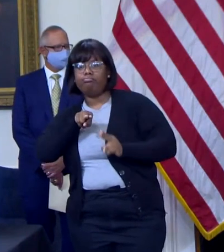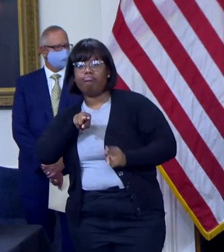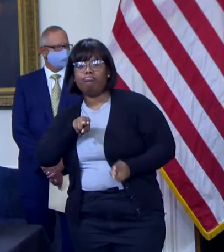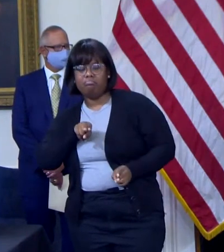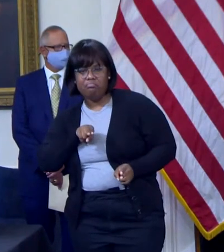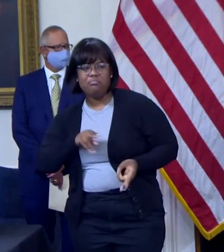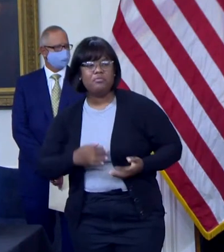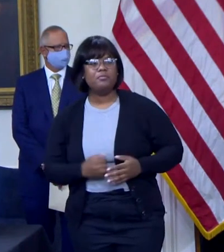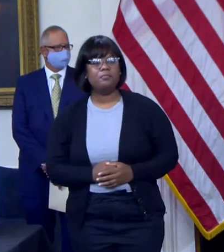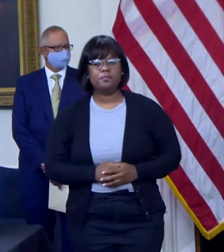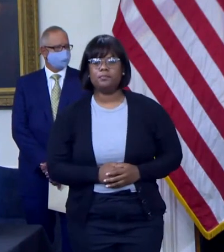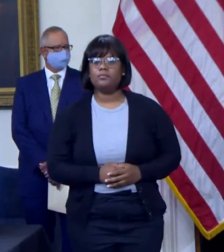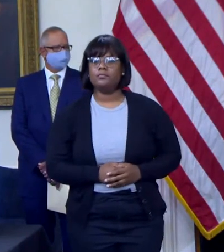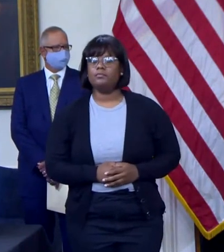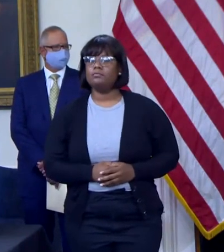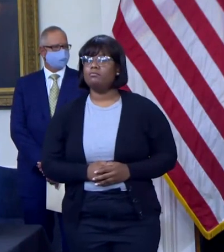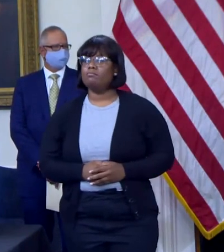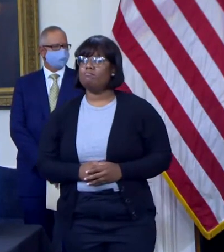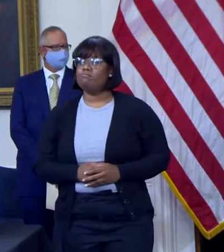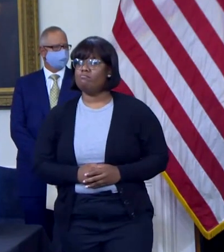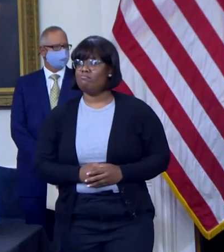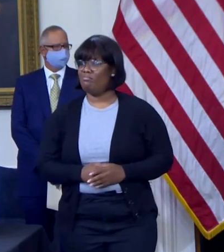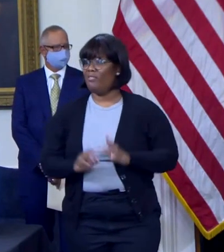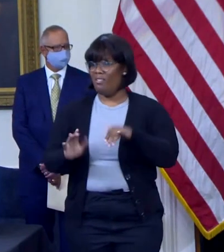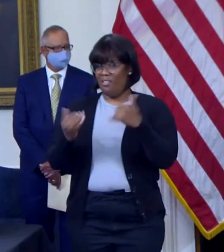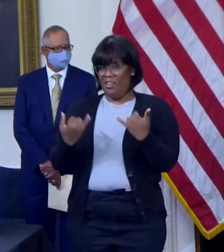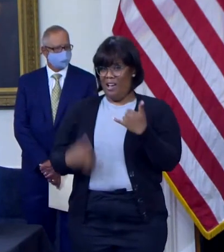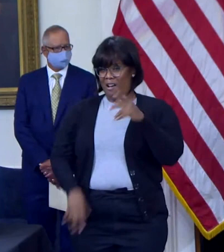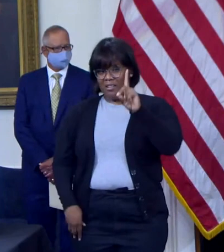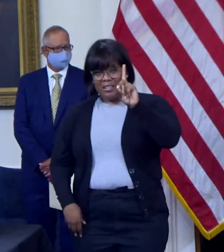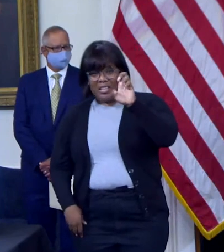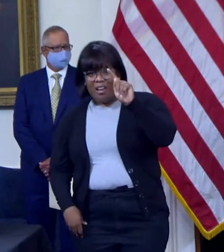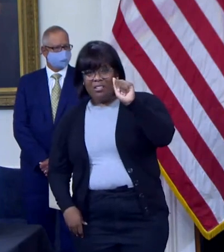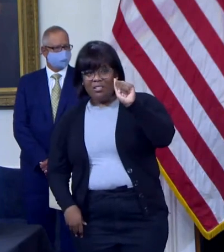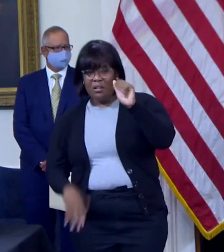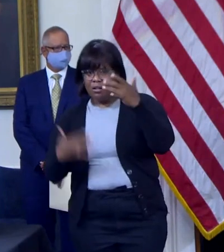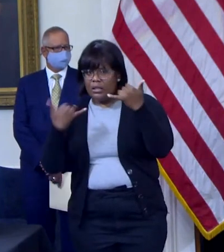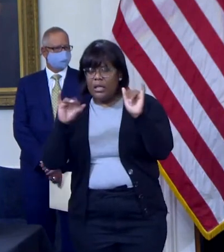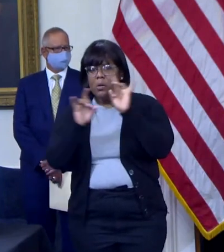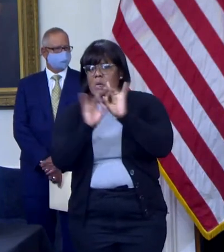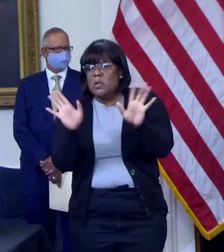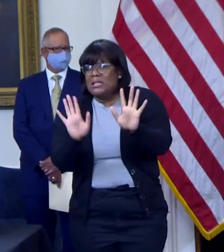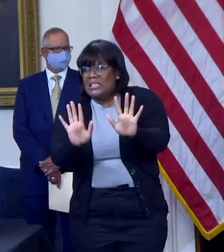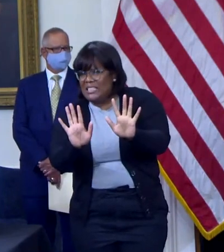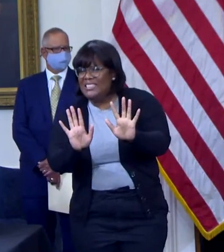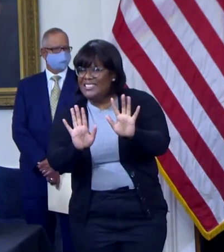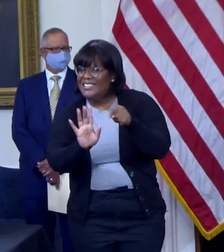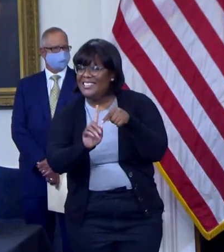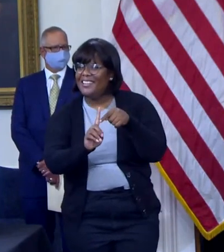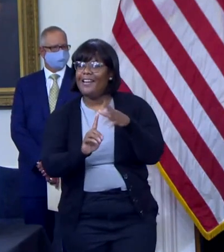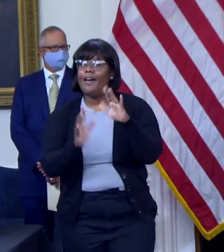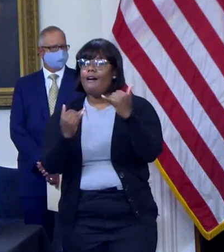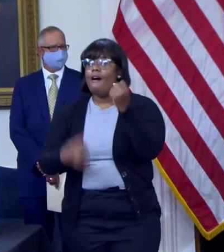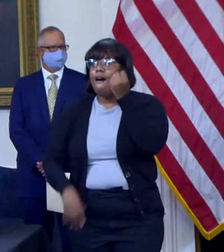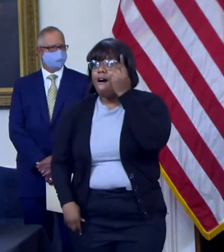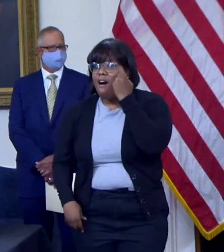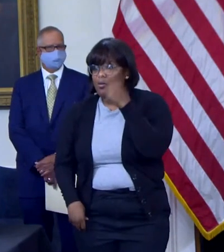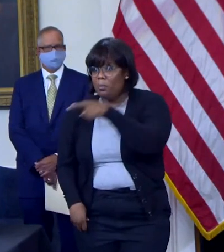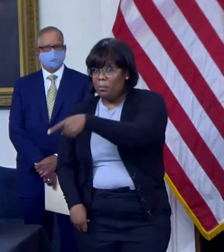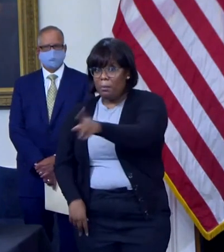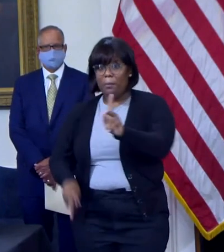However, the Delta variant does pose a significant threat to those Marylanders who remain unvaccinated.